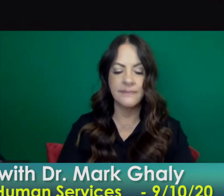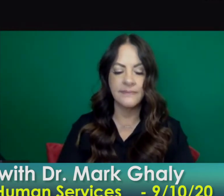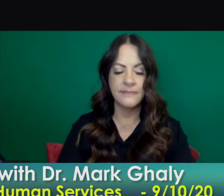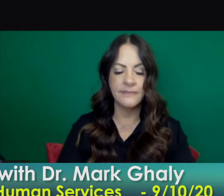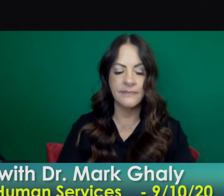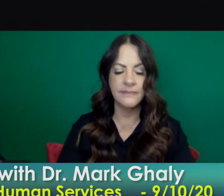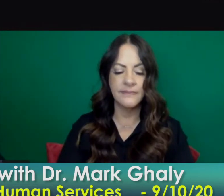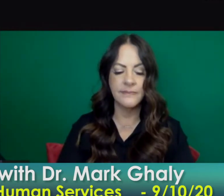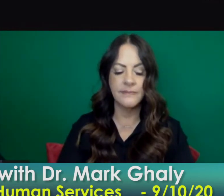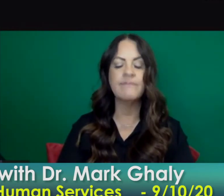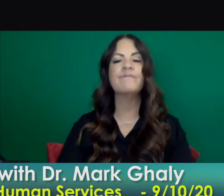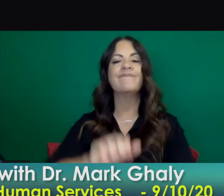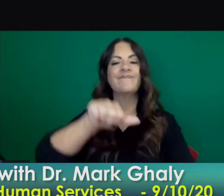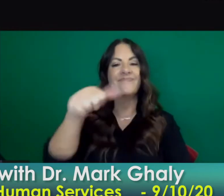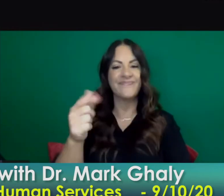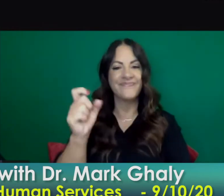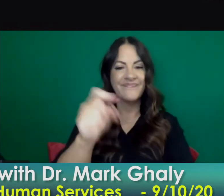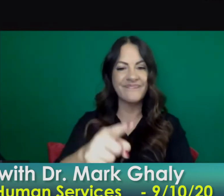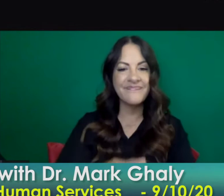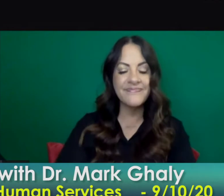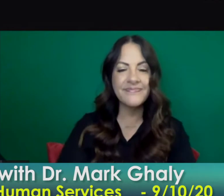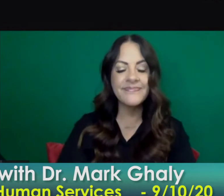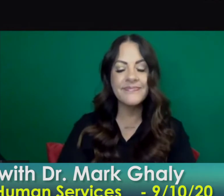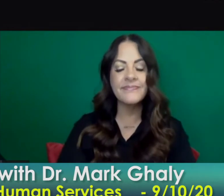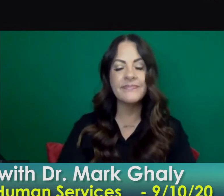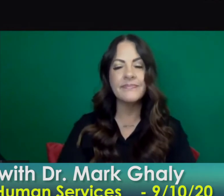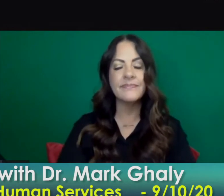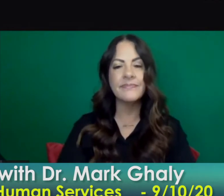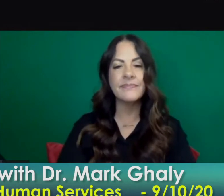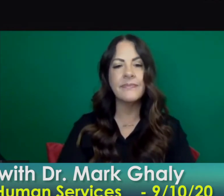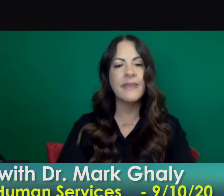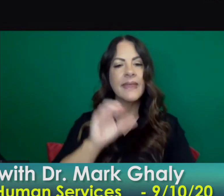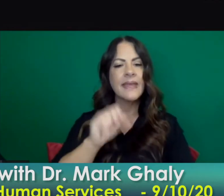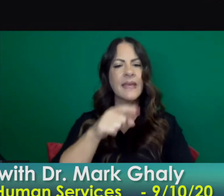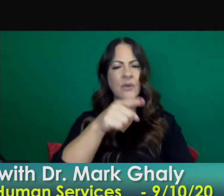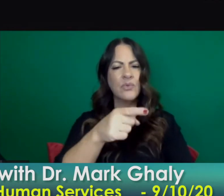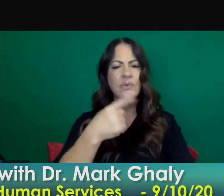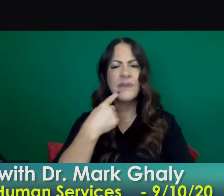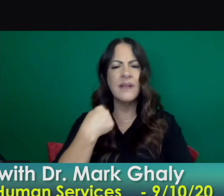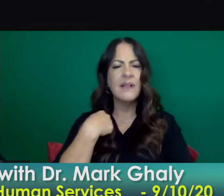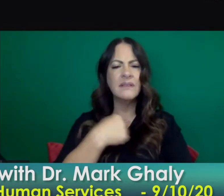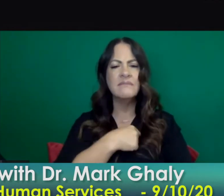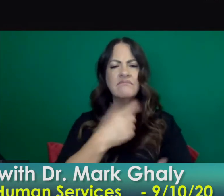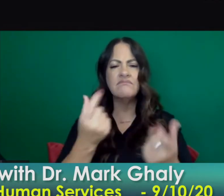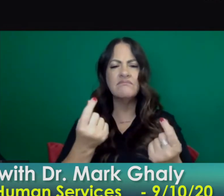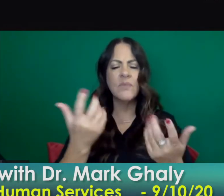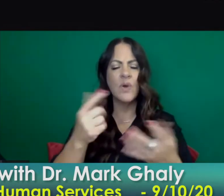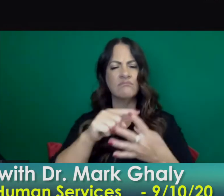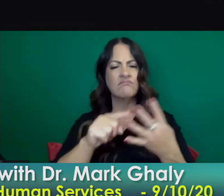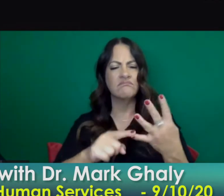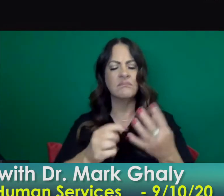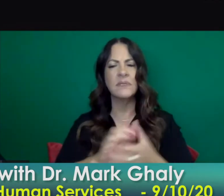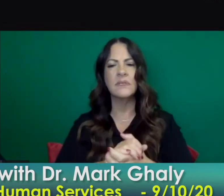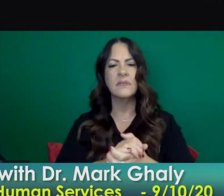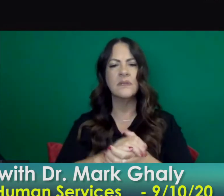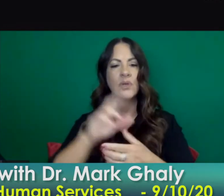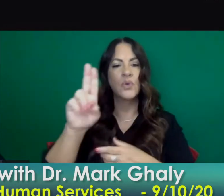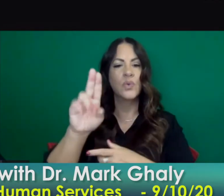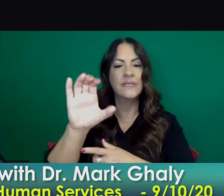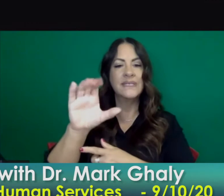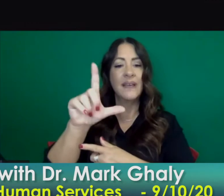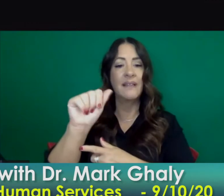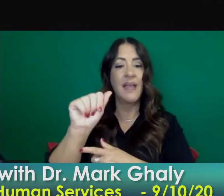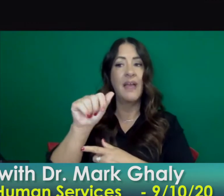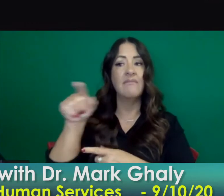thank you very much doctor i hopefully you can comment on a couple of things for us today number one the new ucla study